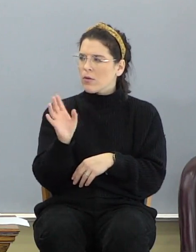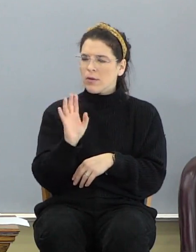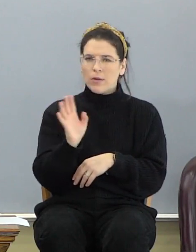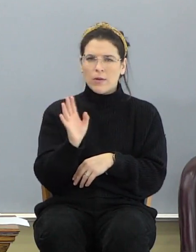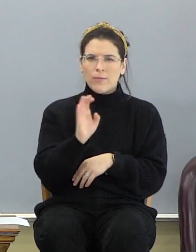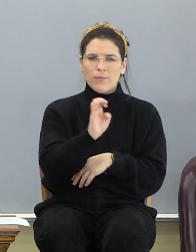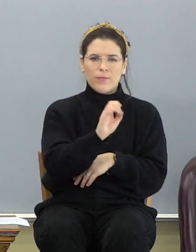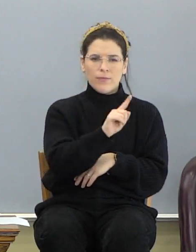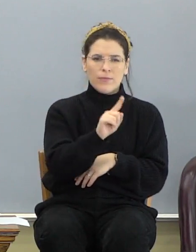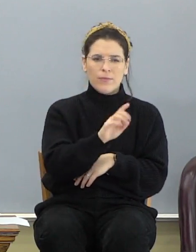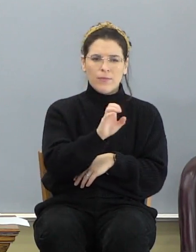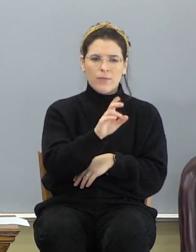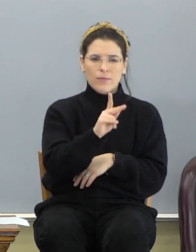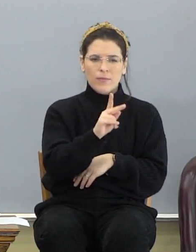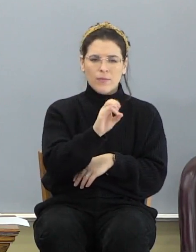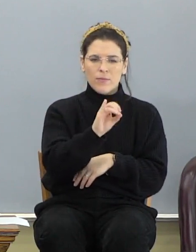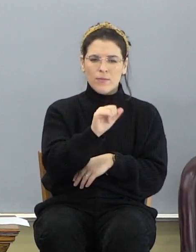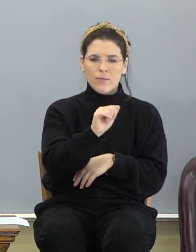Ezekiel.